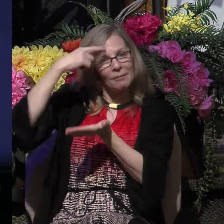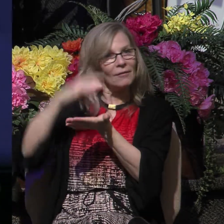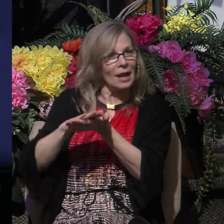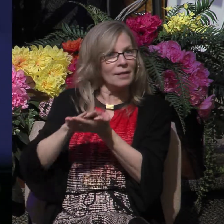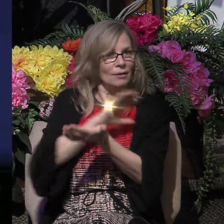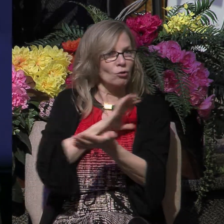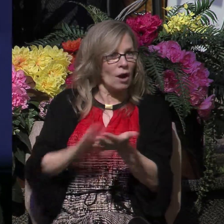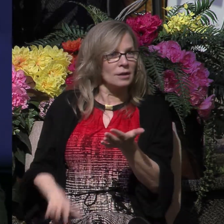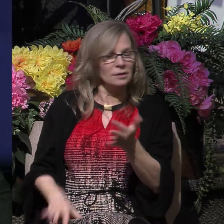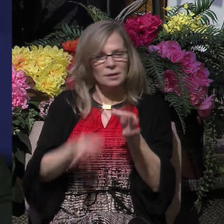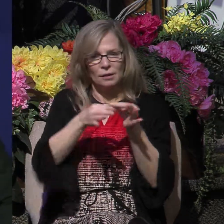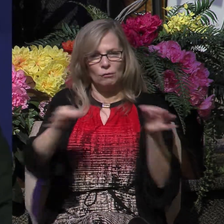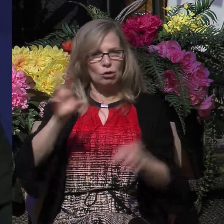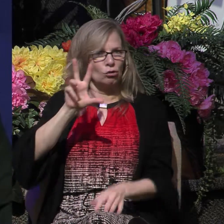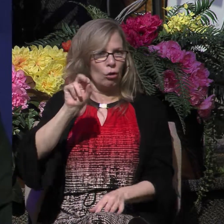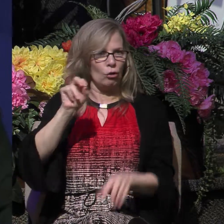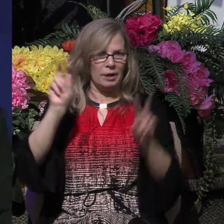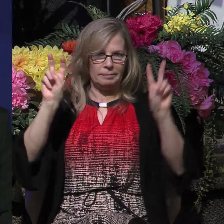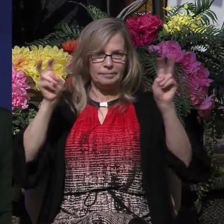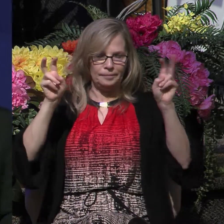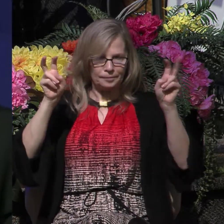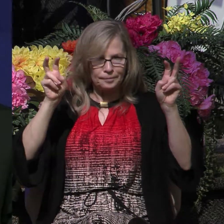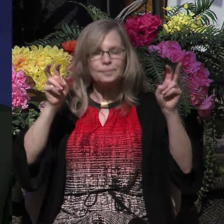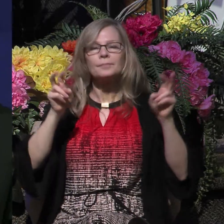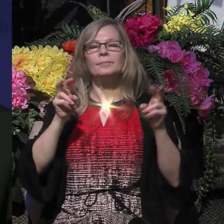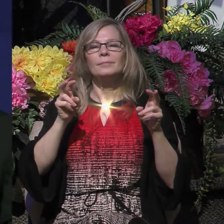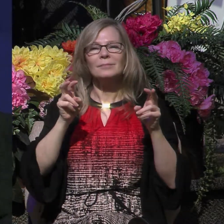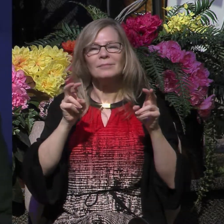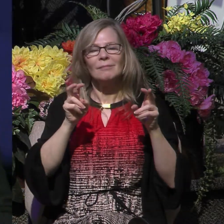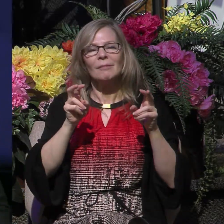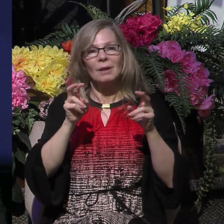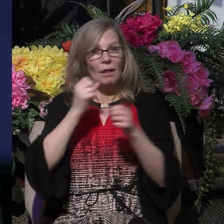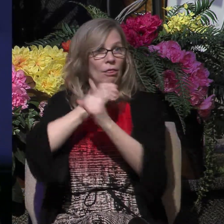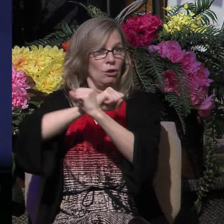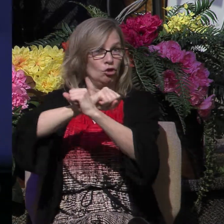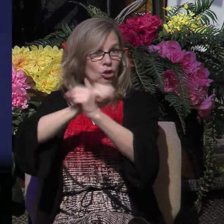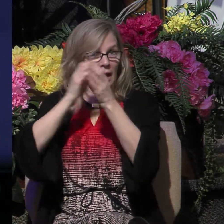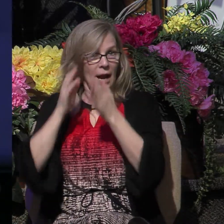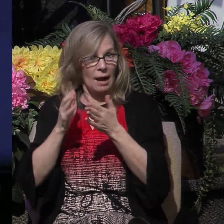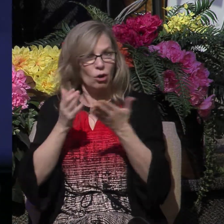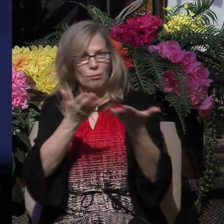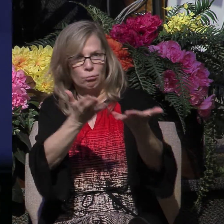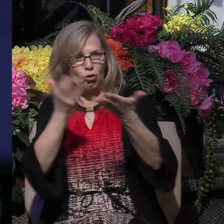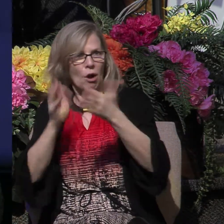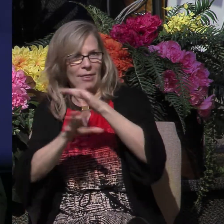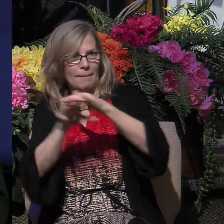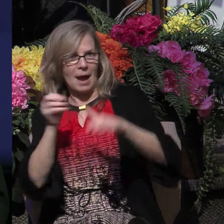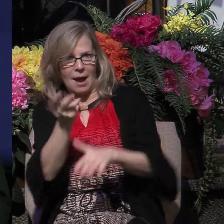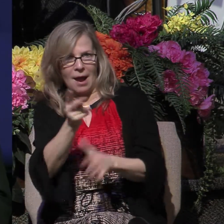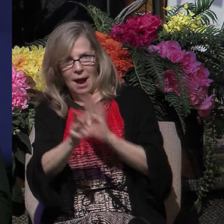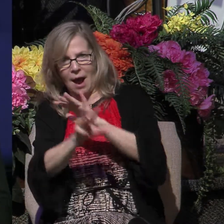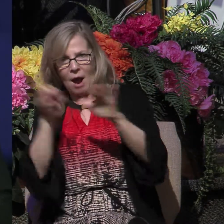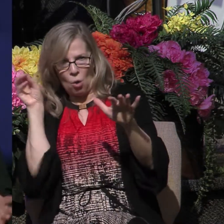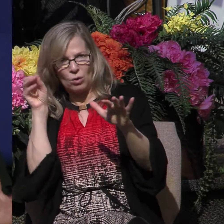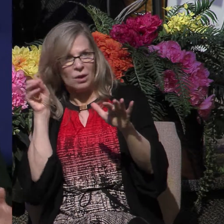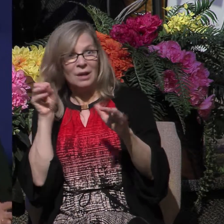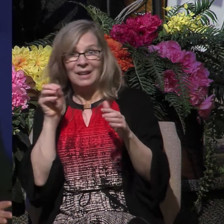and after he brought them out, he said, sirs, what must I do to be saved? Now, in order to really understand